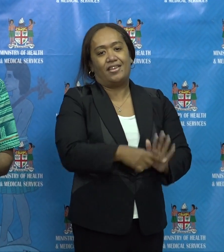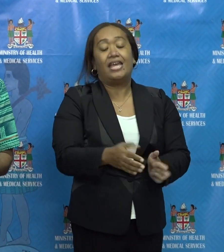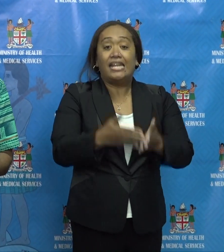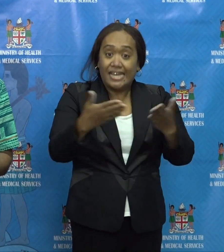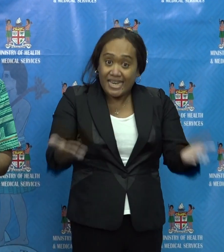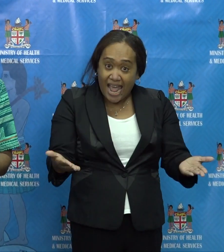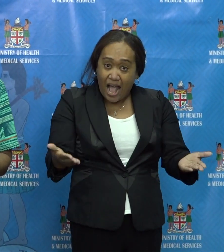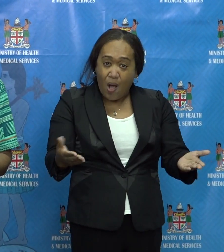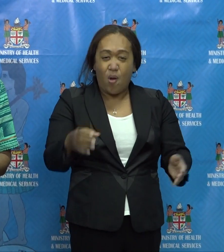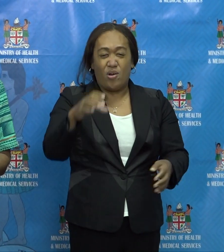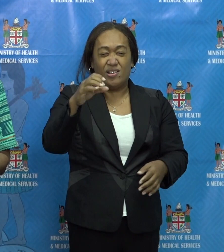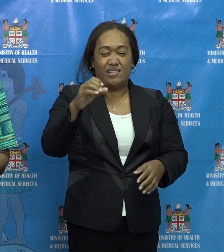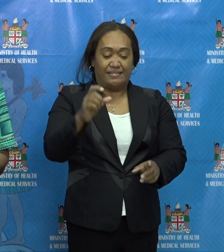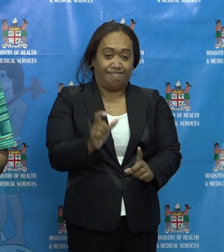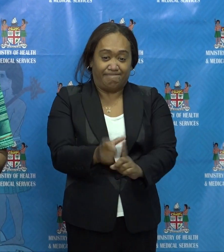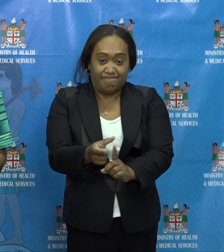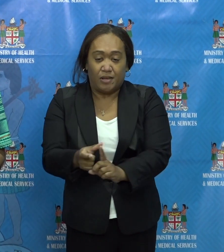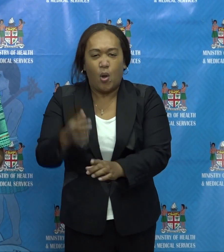run as we speak.